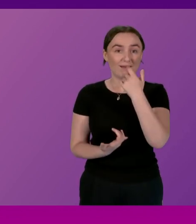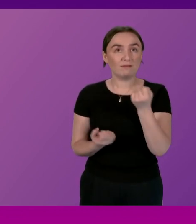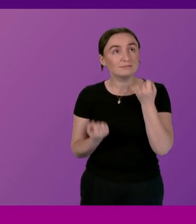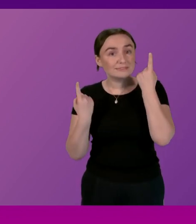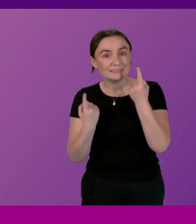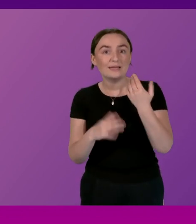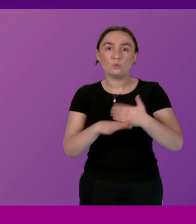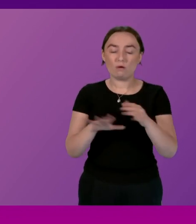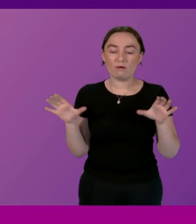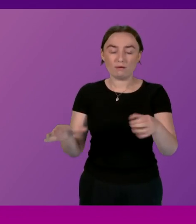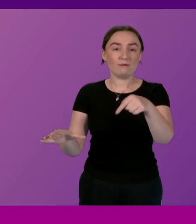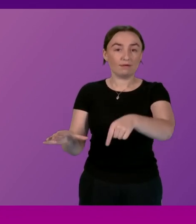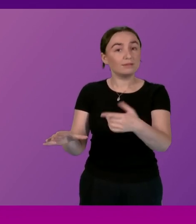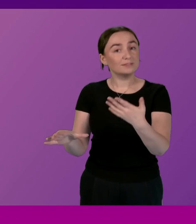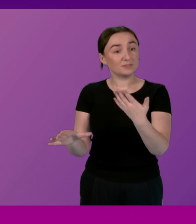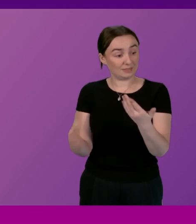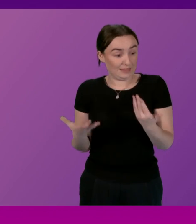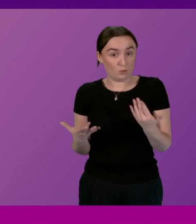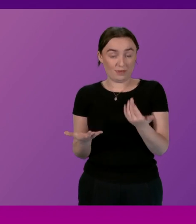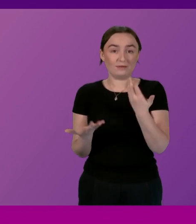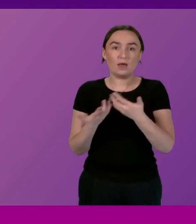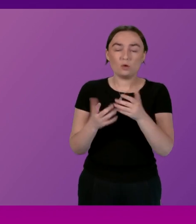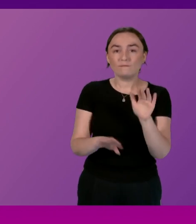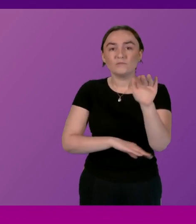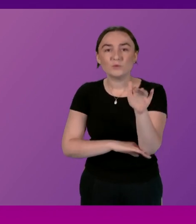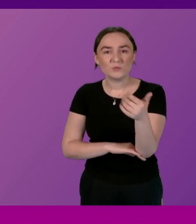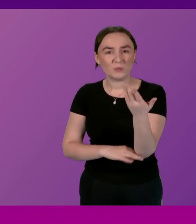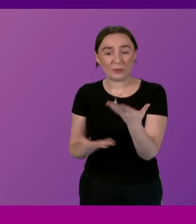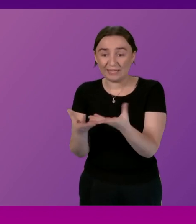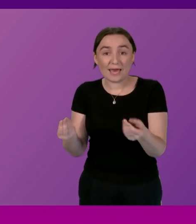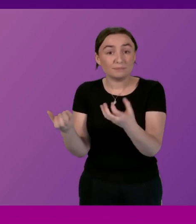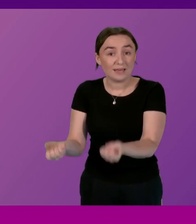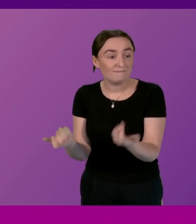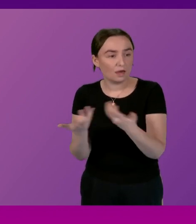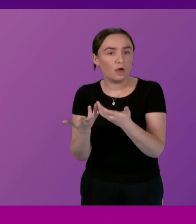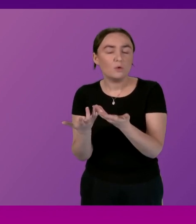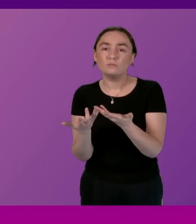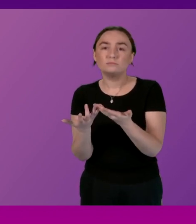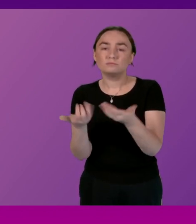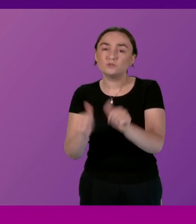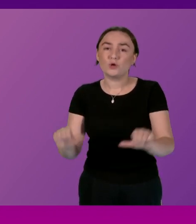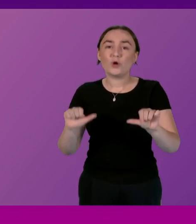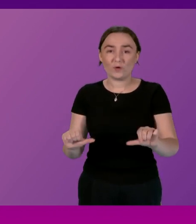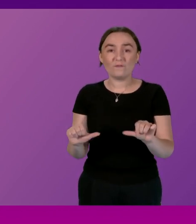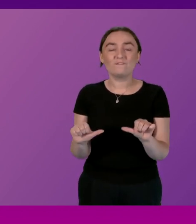of the present and the future and how we fill those gaps that clearly exist and we'll continue in relation to